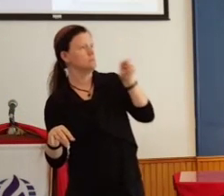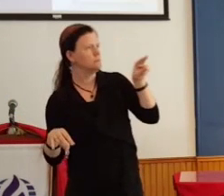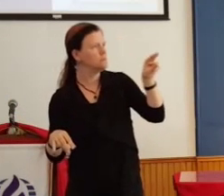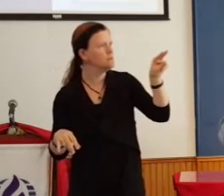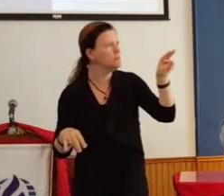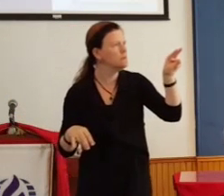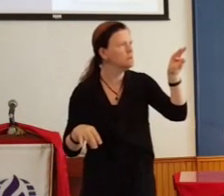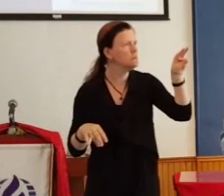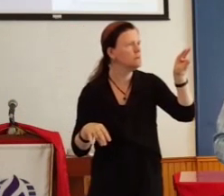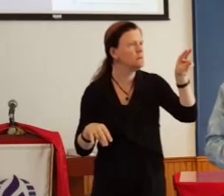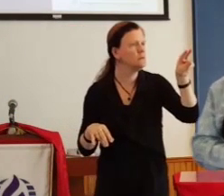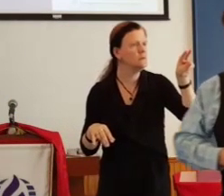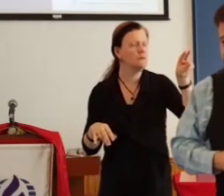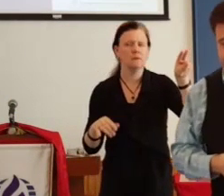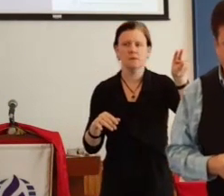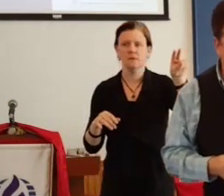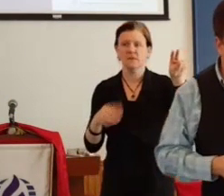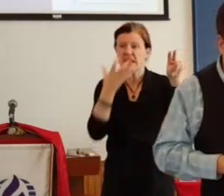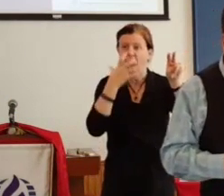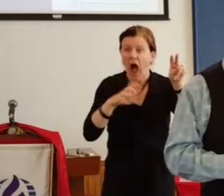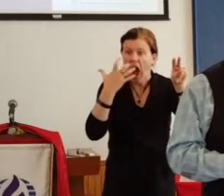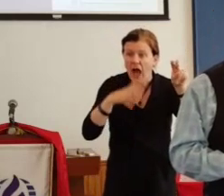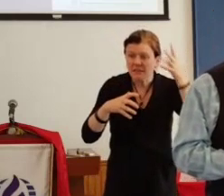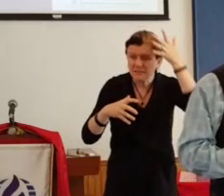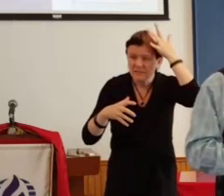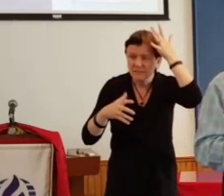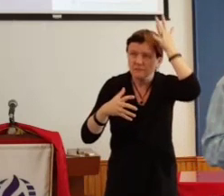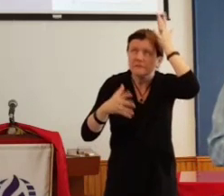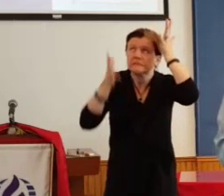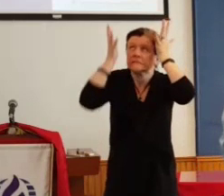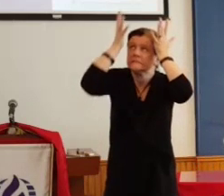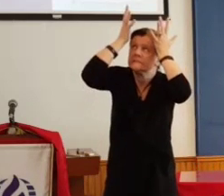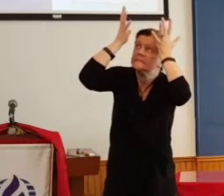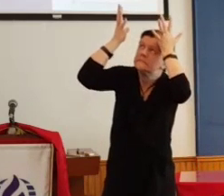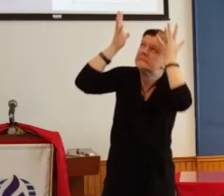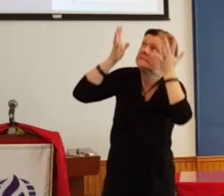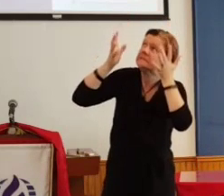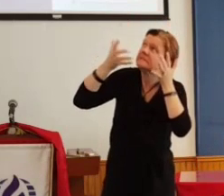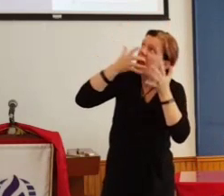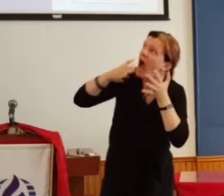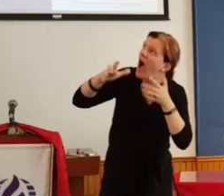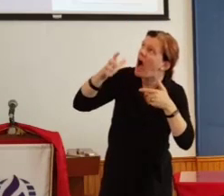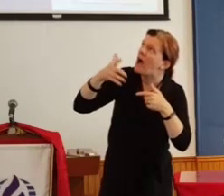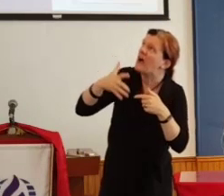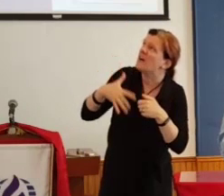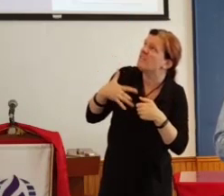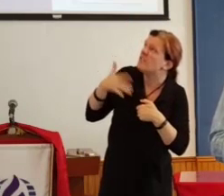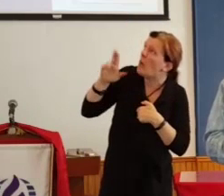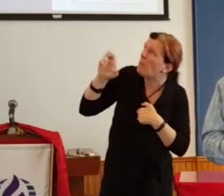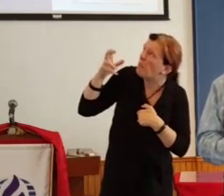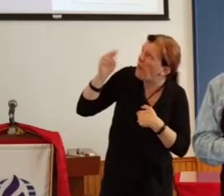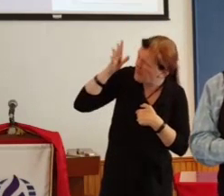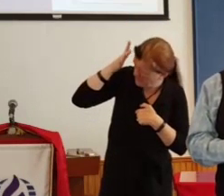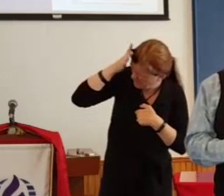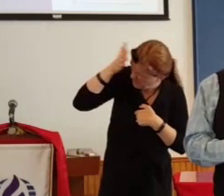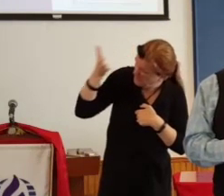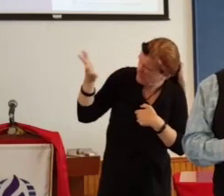Do you feel the heat from the flame? Are we afraid that we'll be burned by the flame? Are we